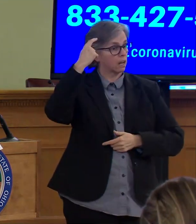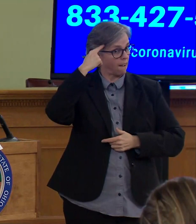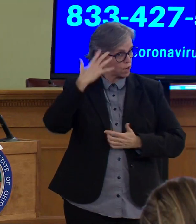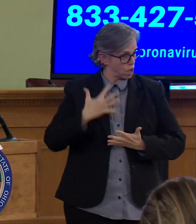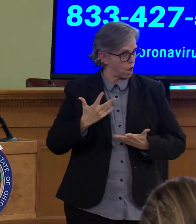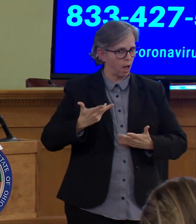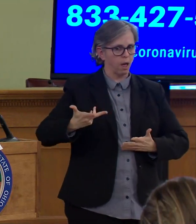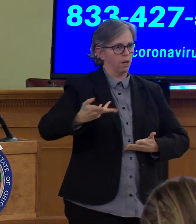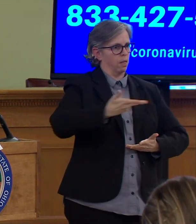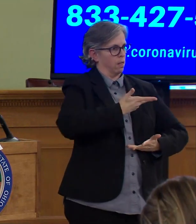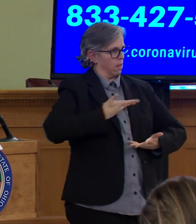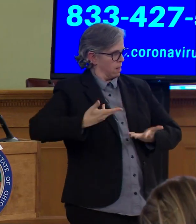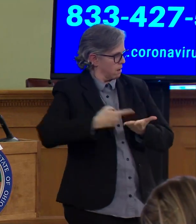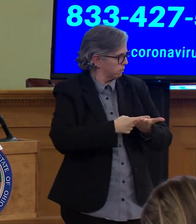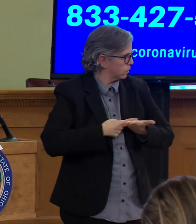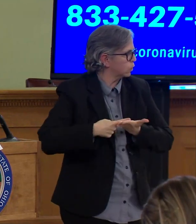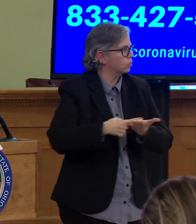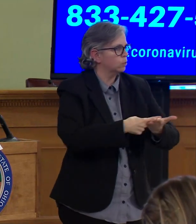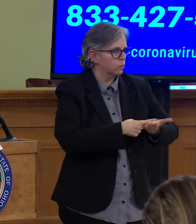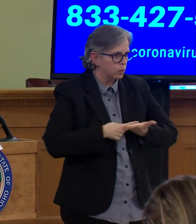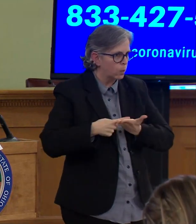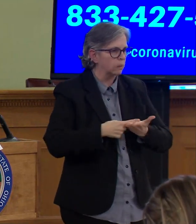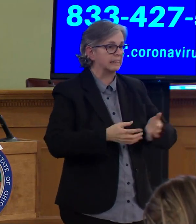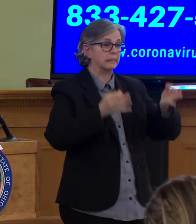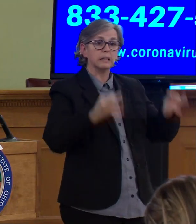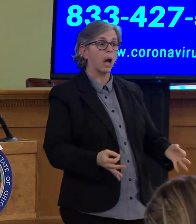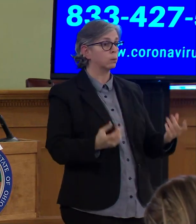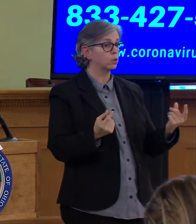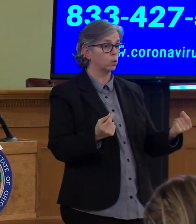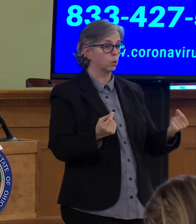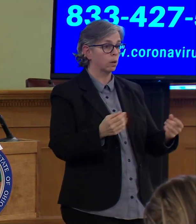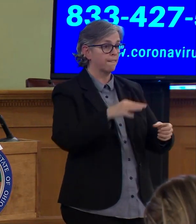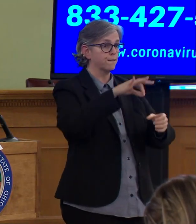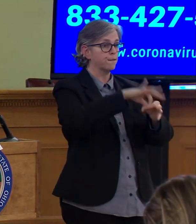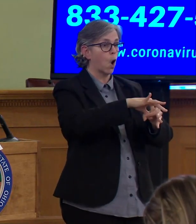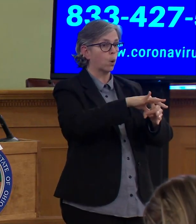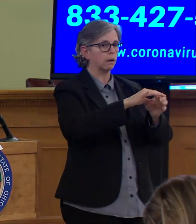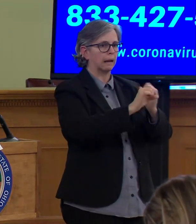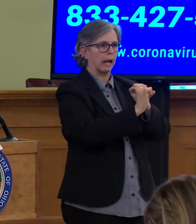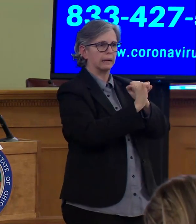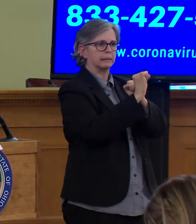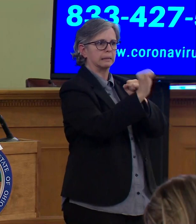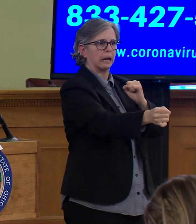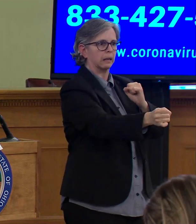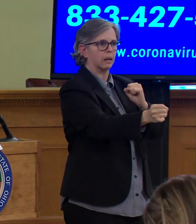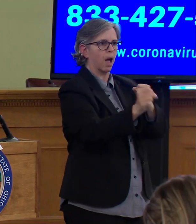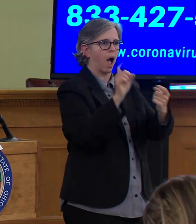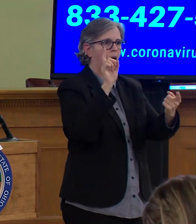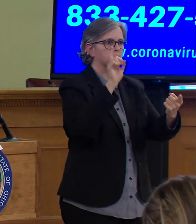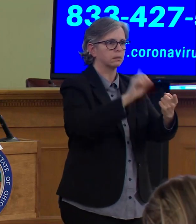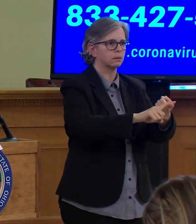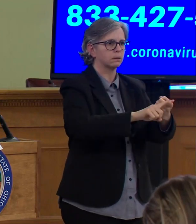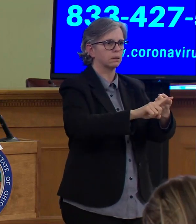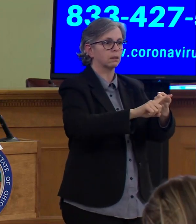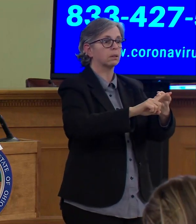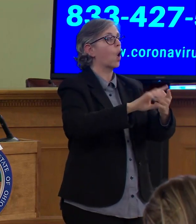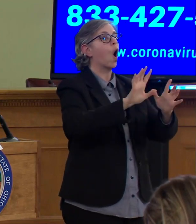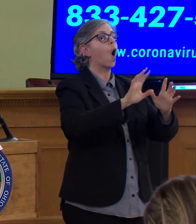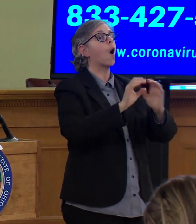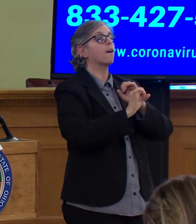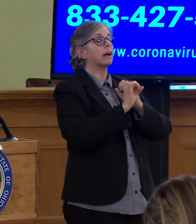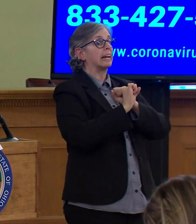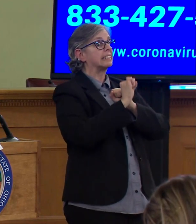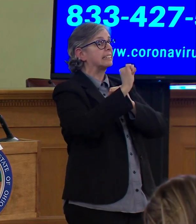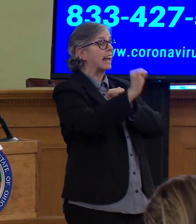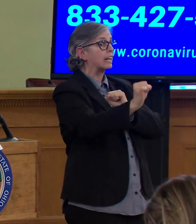voting extended until June 2nd, that no in